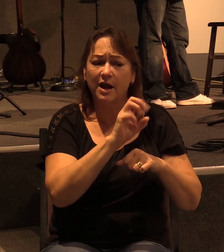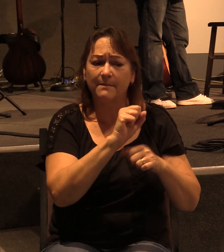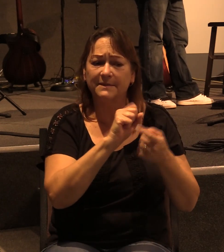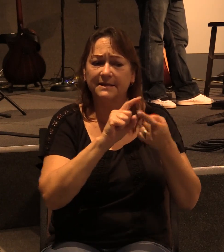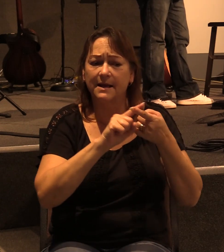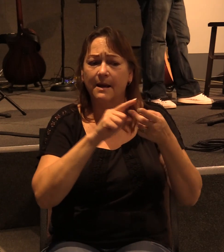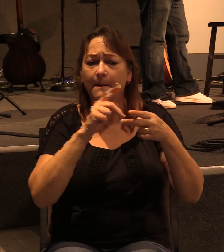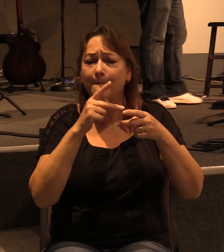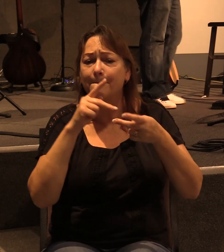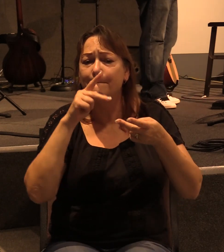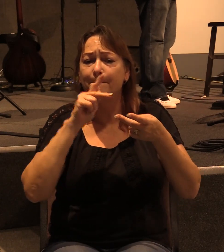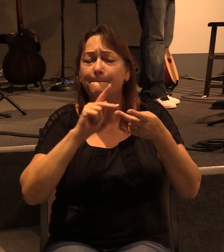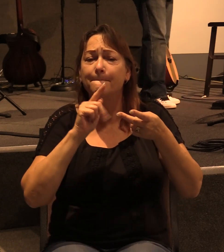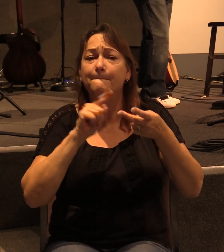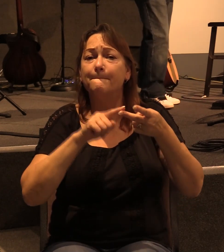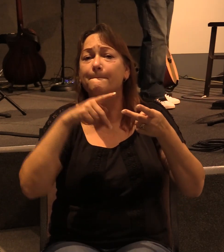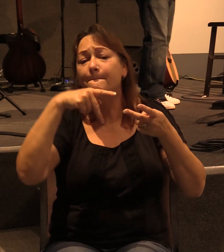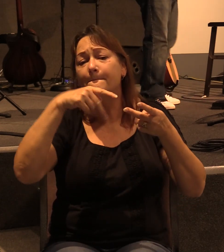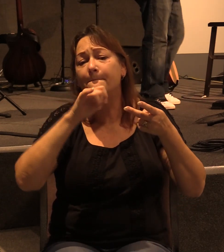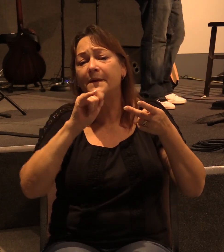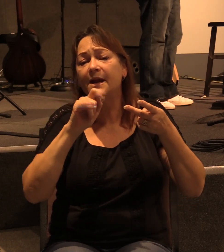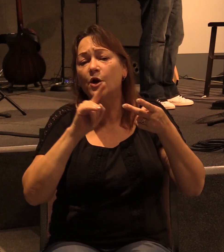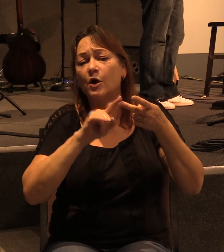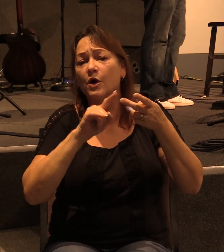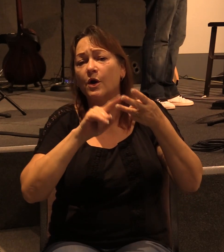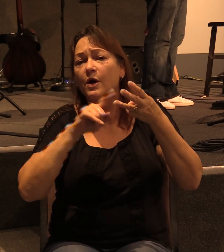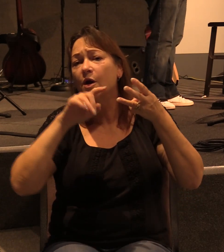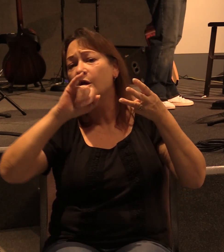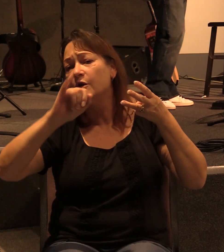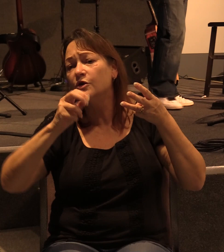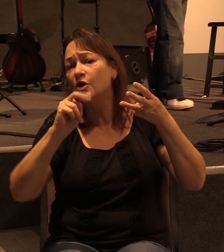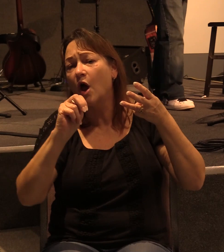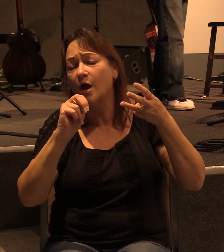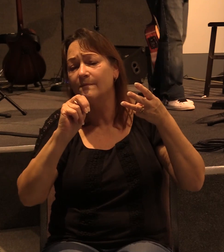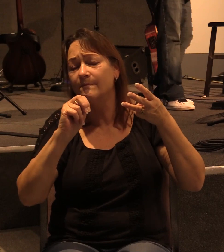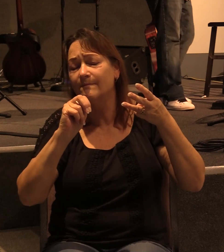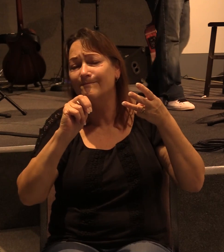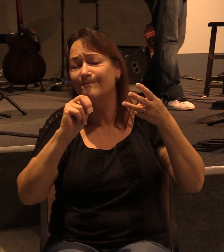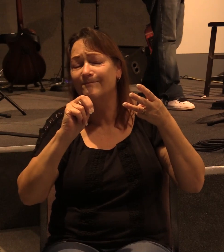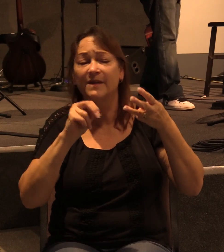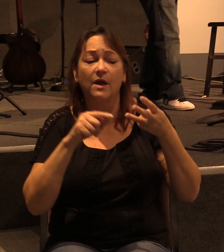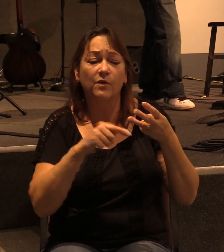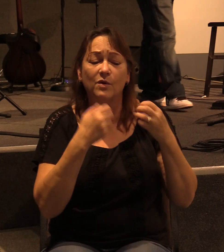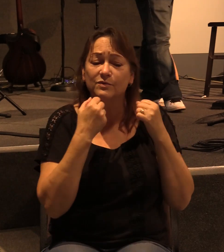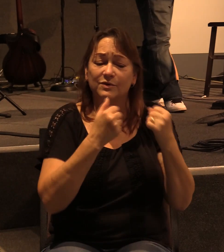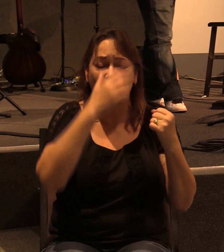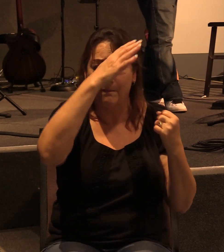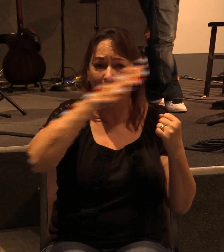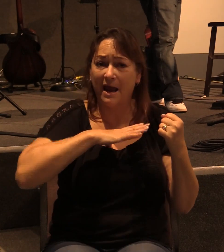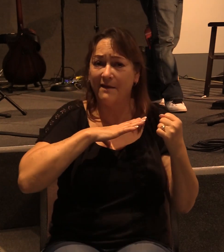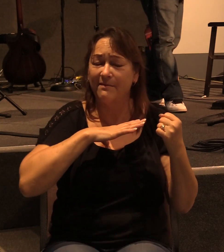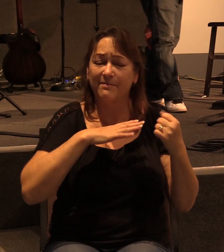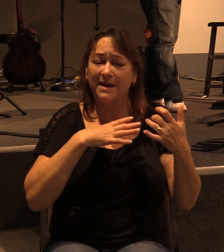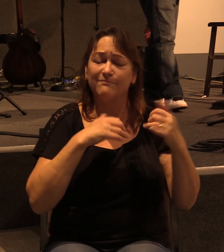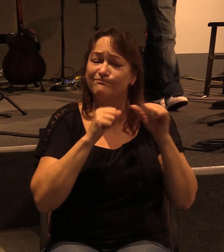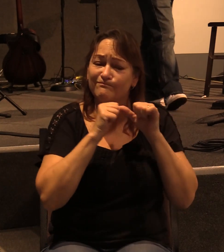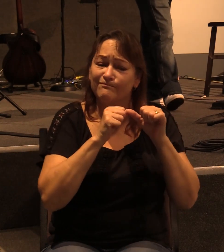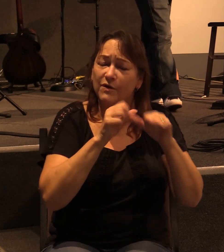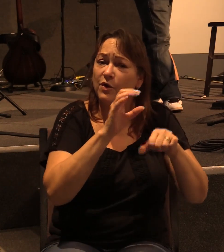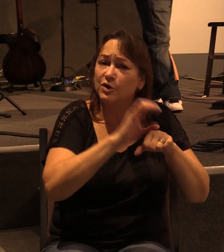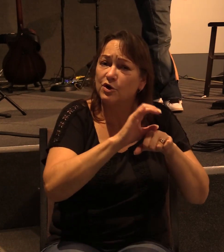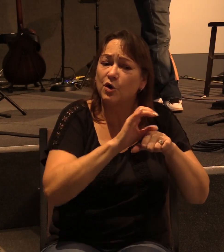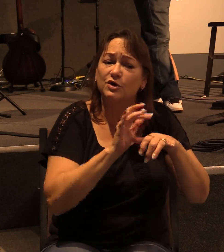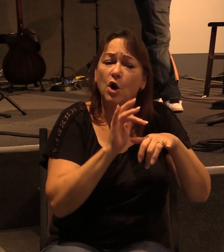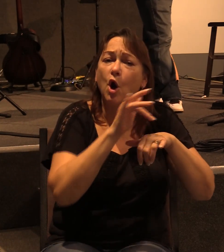Peter and John these three guys they were the pillars that held up the early church Paul says when me and